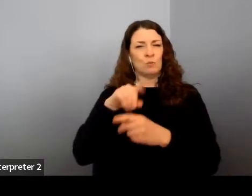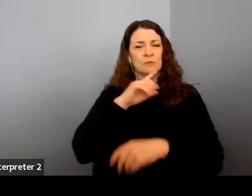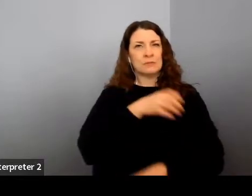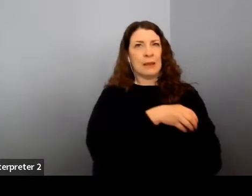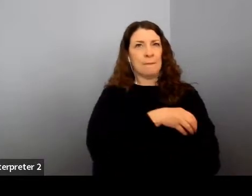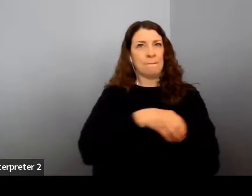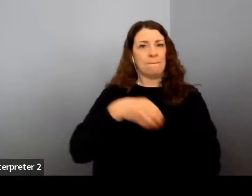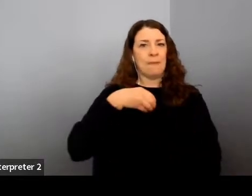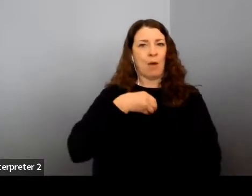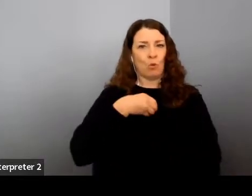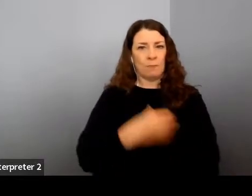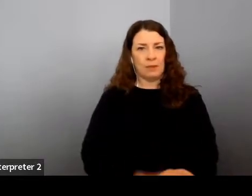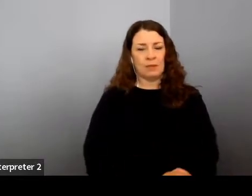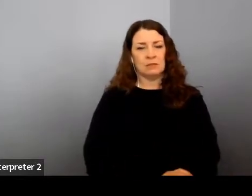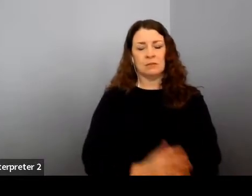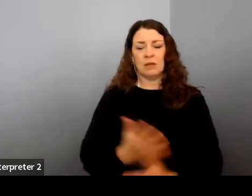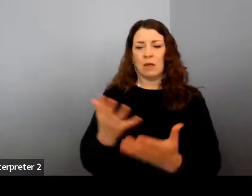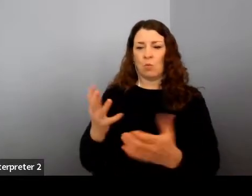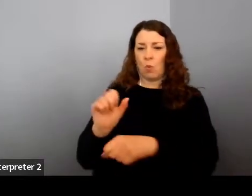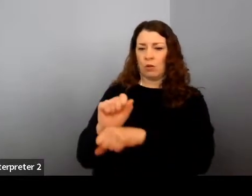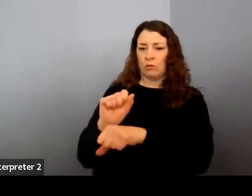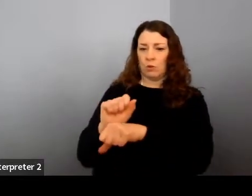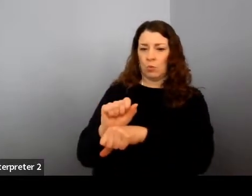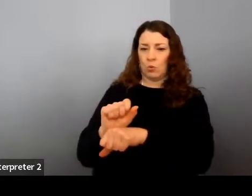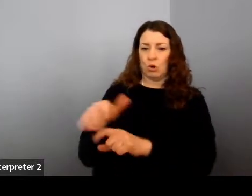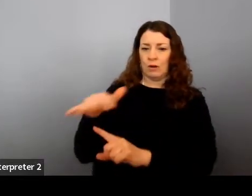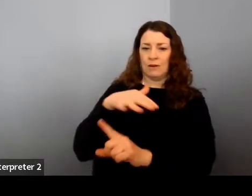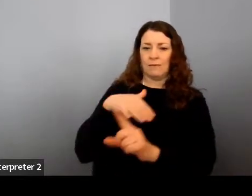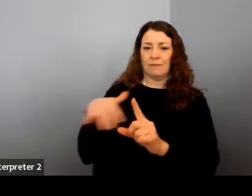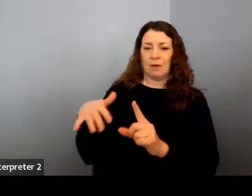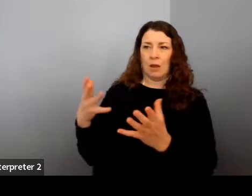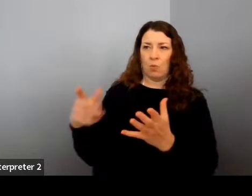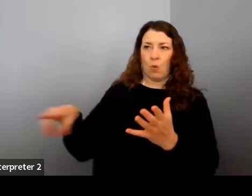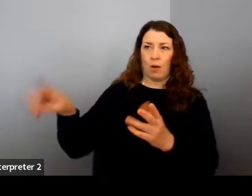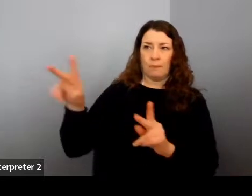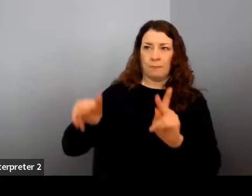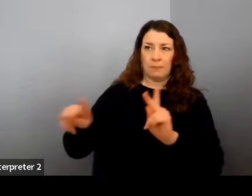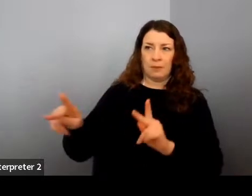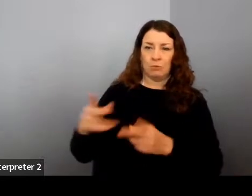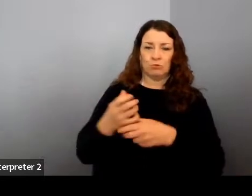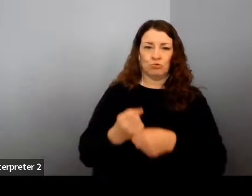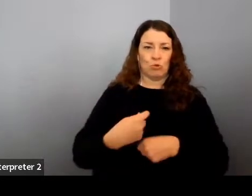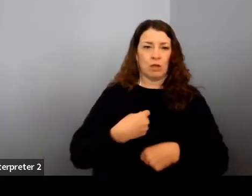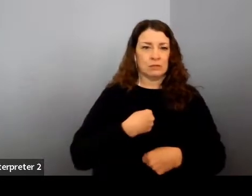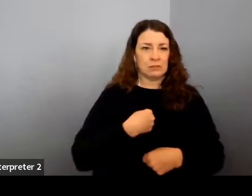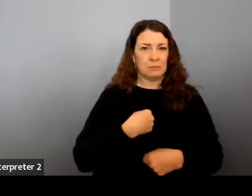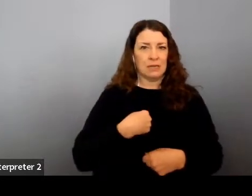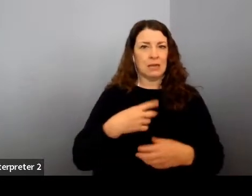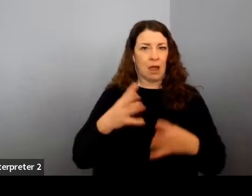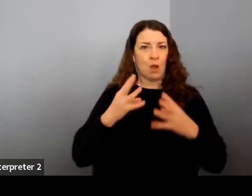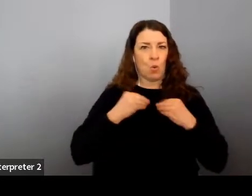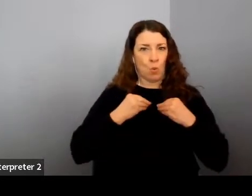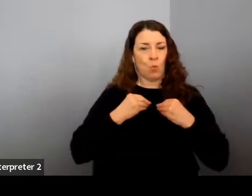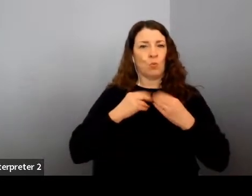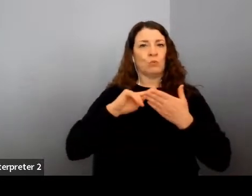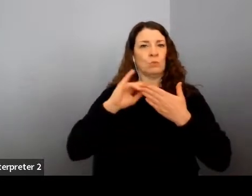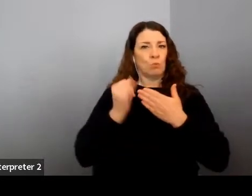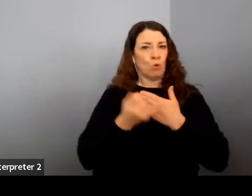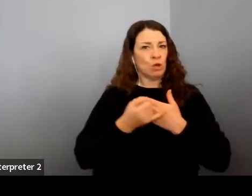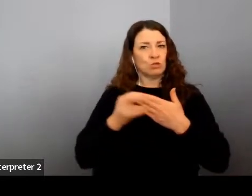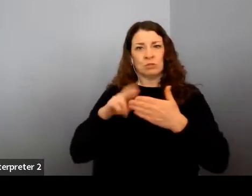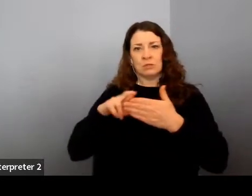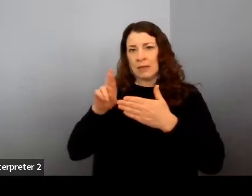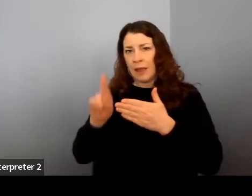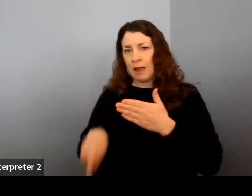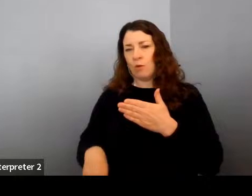in a work environment where I am trusted to own outcomes, where I am empowered to do what I do best, where